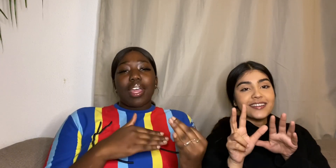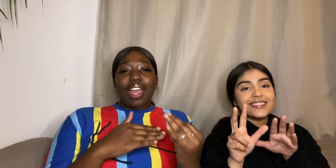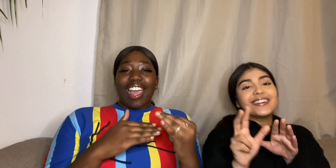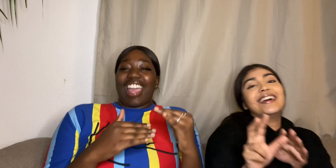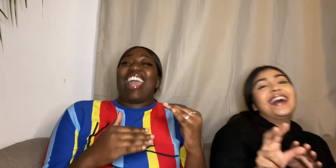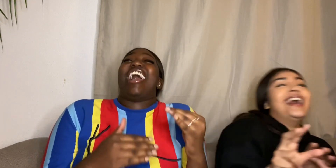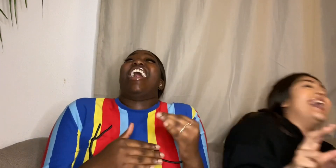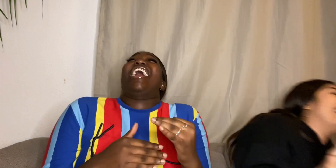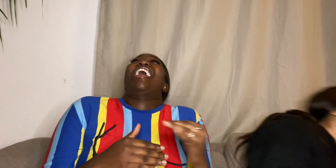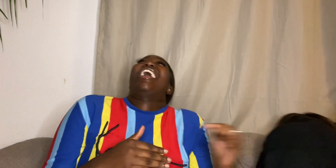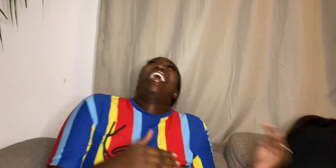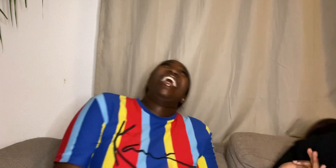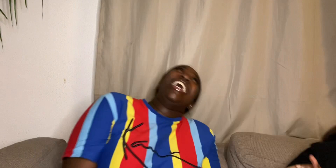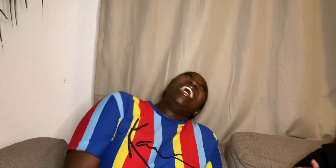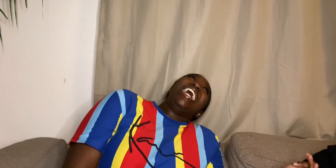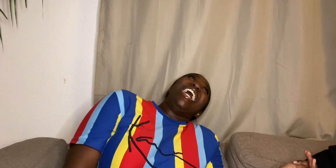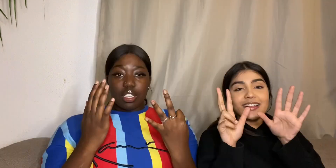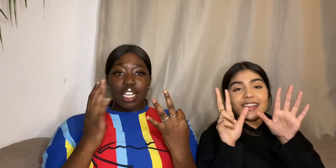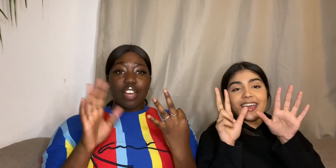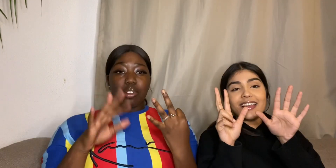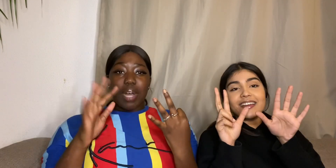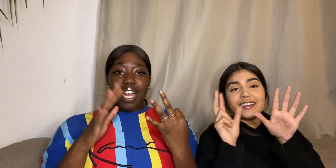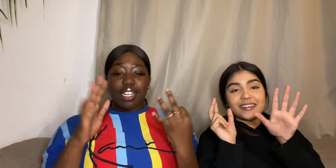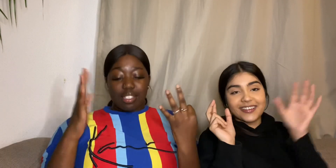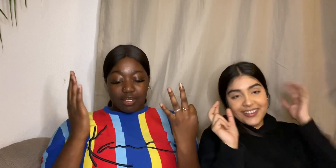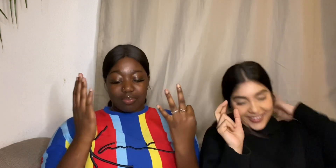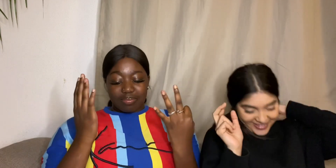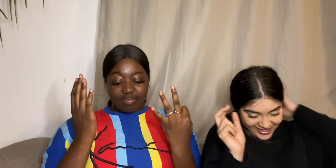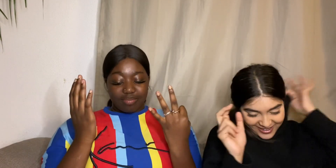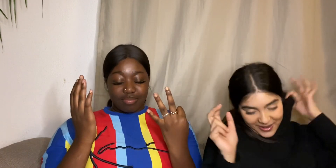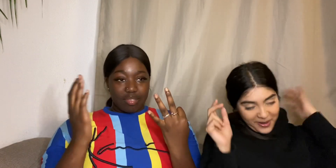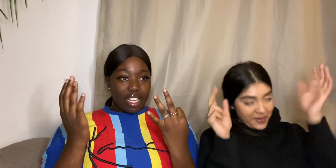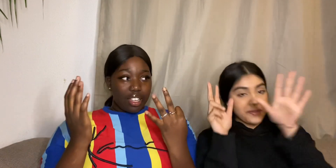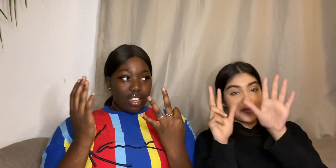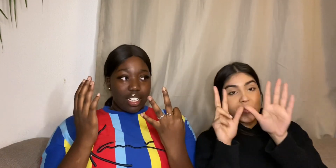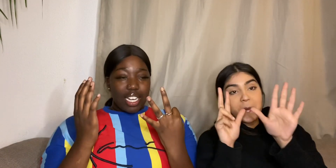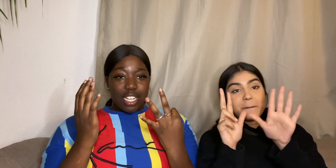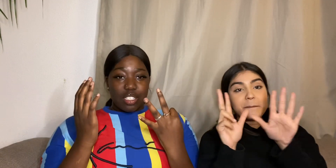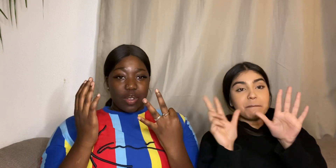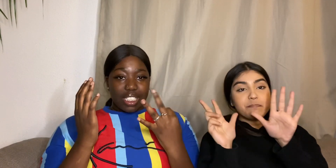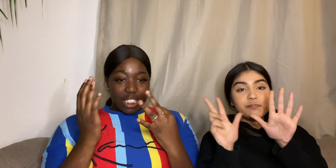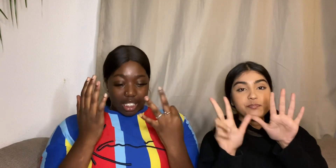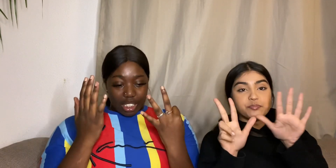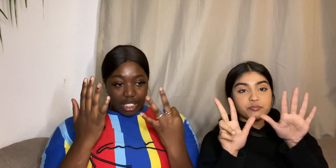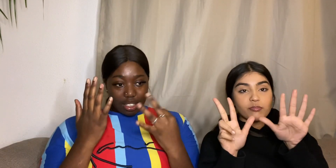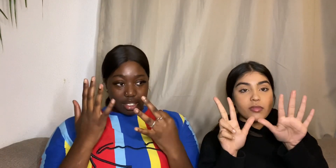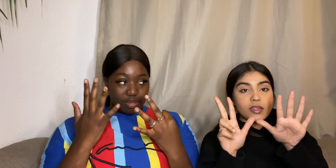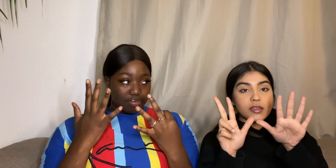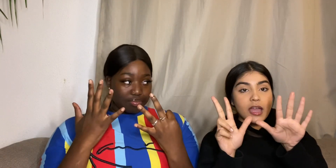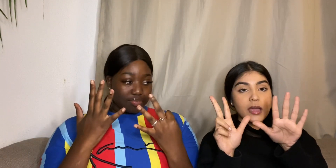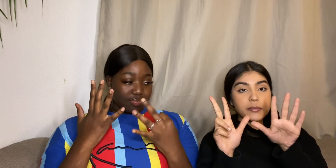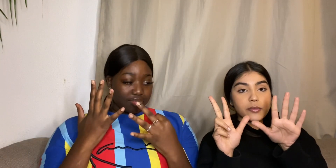never mind next question i'm right